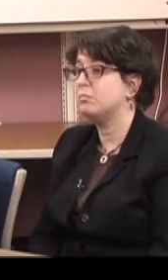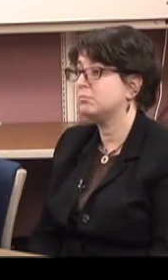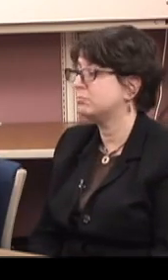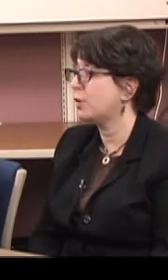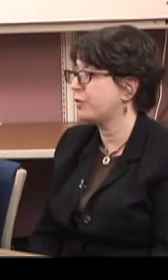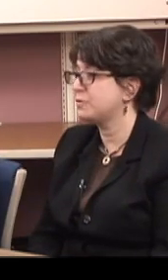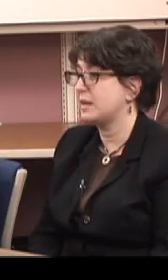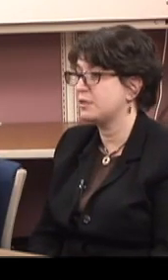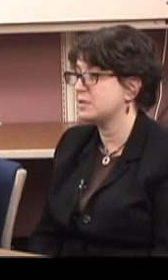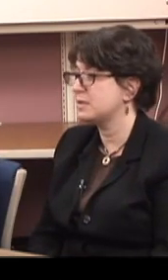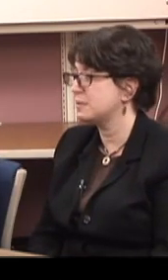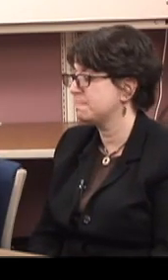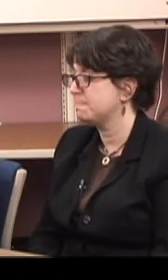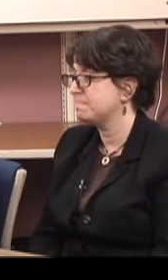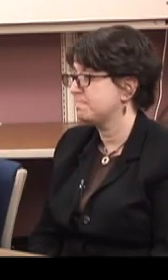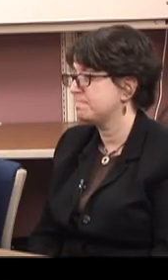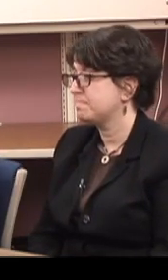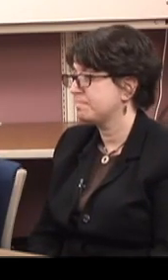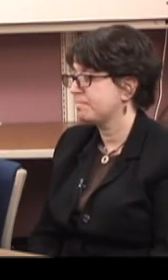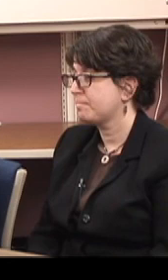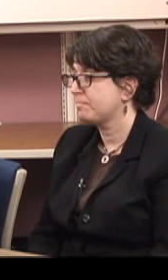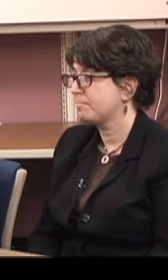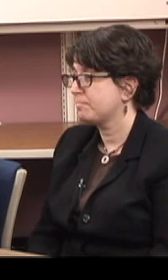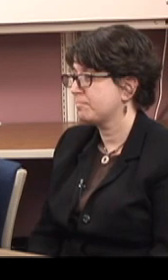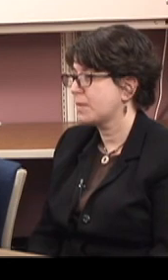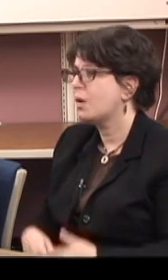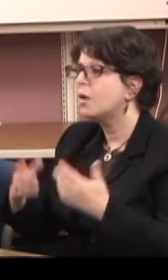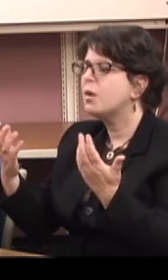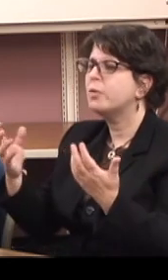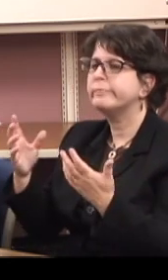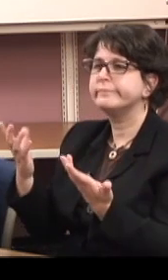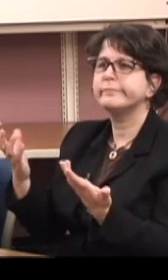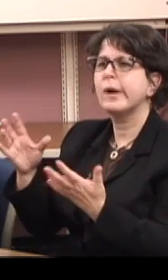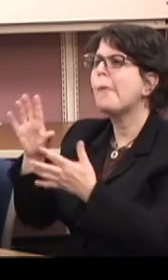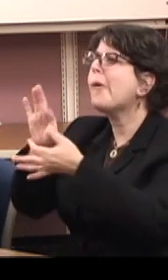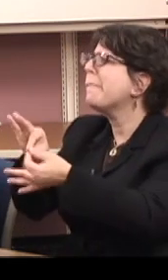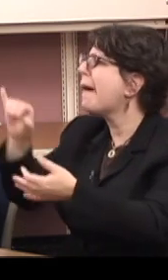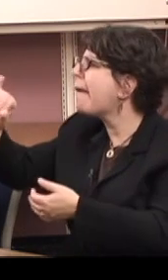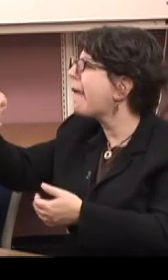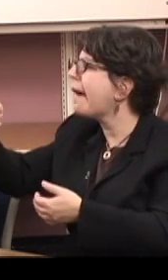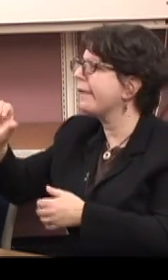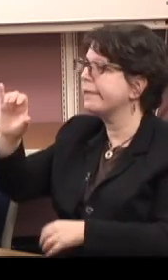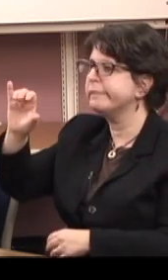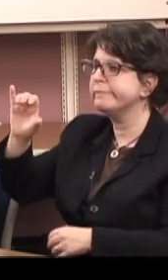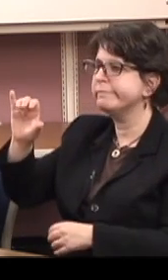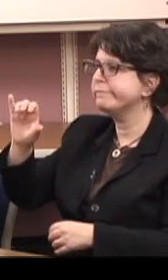Nope. No other state agencies. All right. Any other programs? An independent living center?